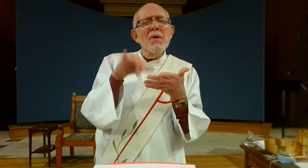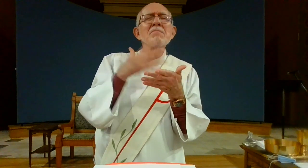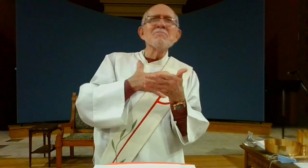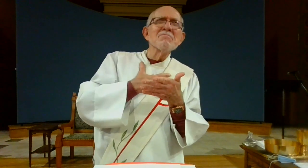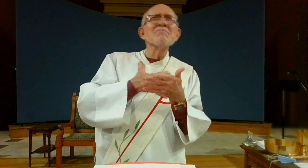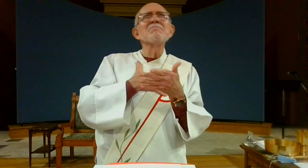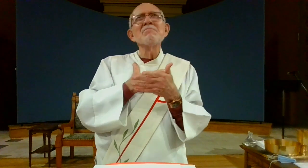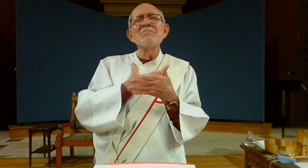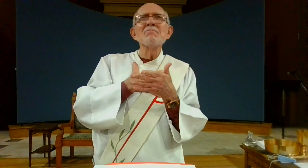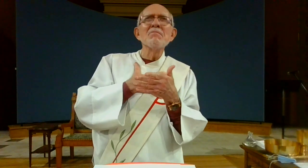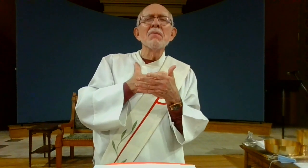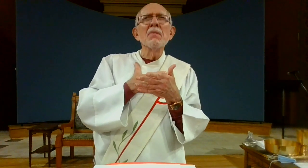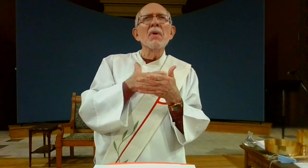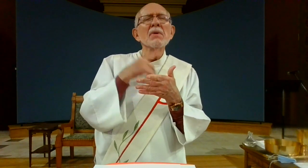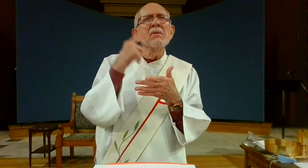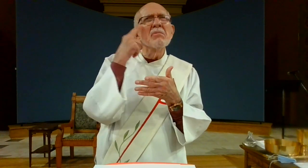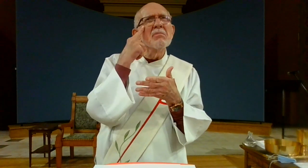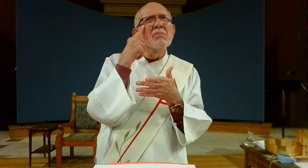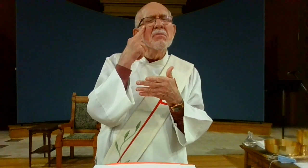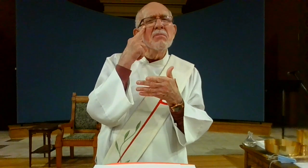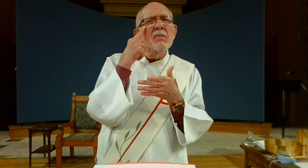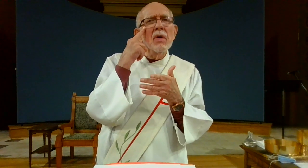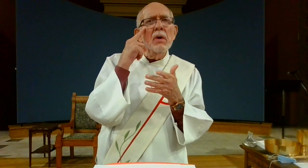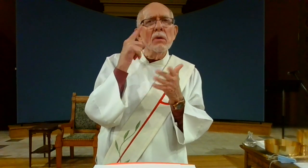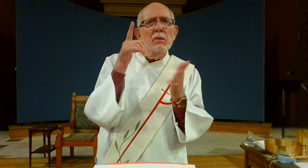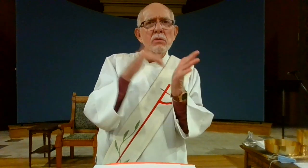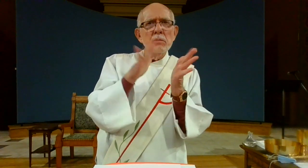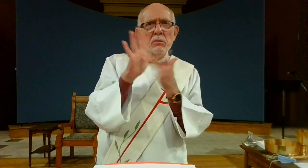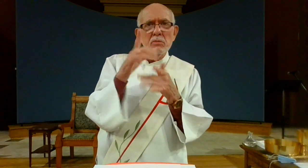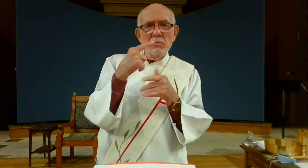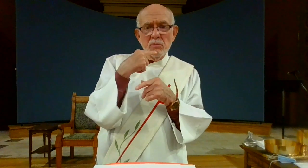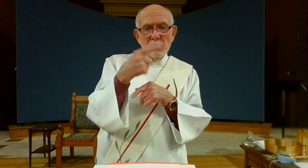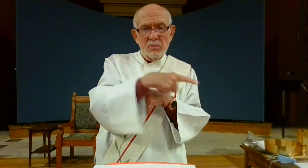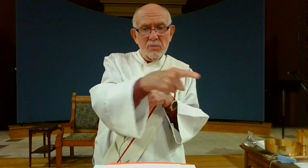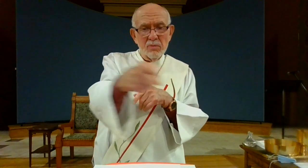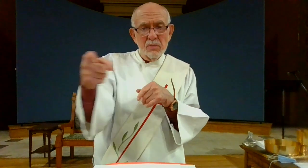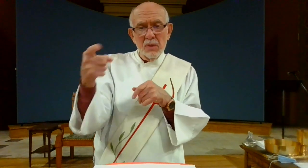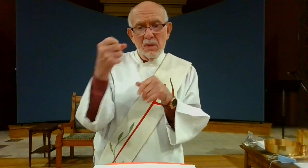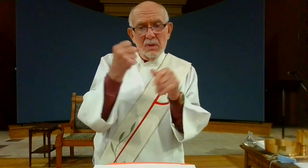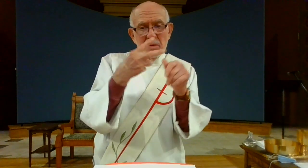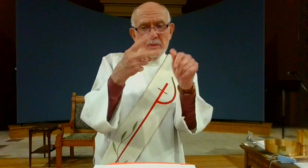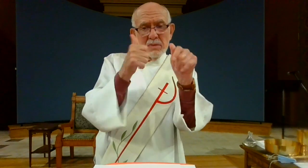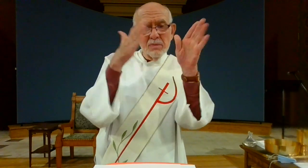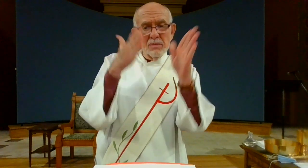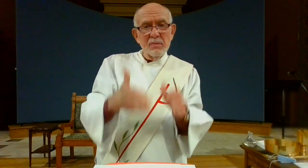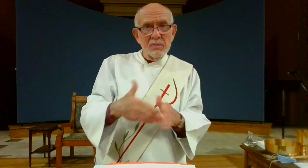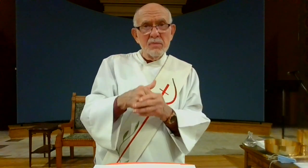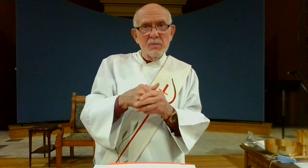As I read through the scriptures in preparation for today I saw that Jesus said to his apostles